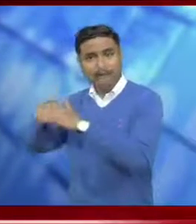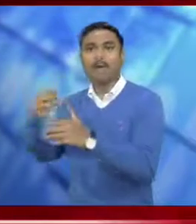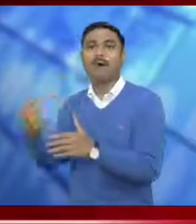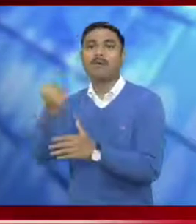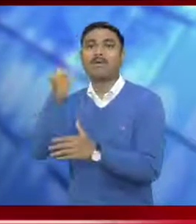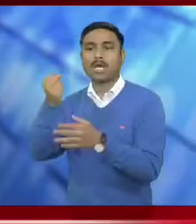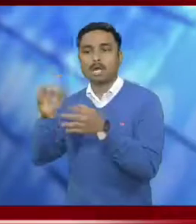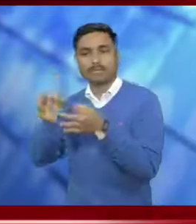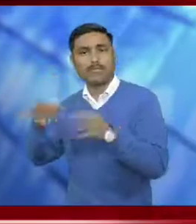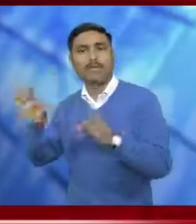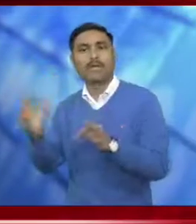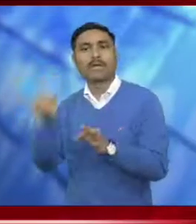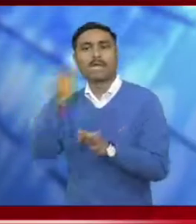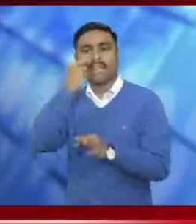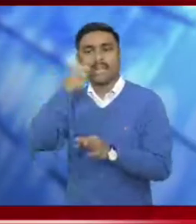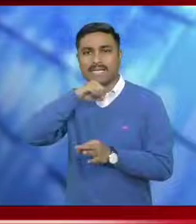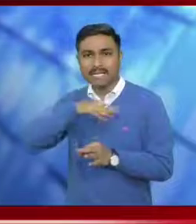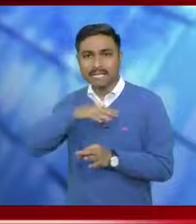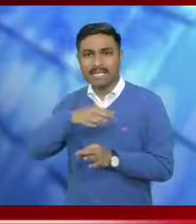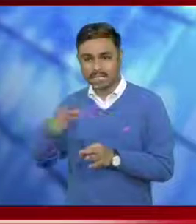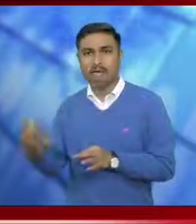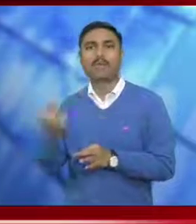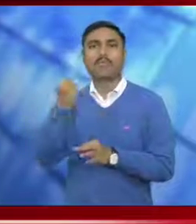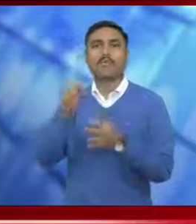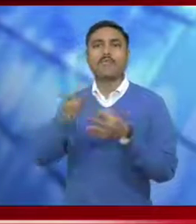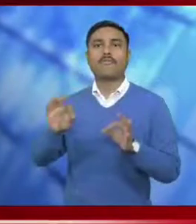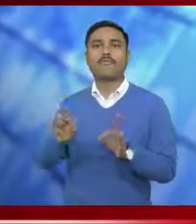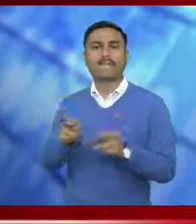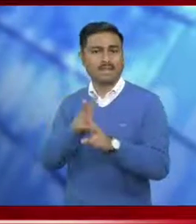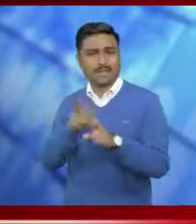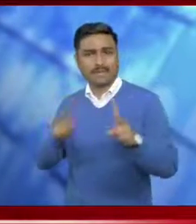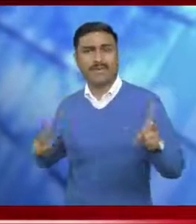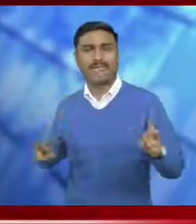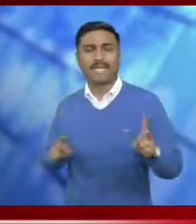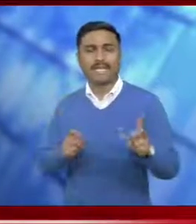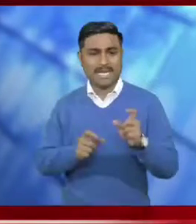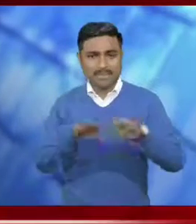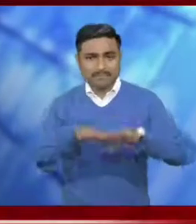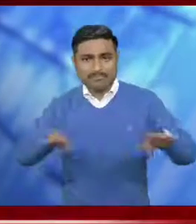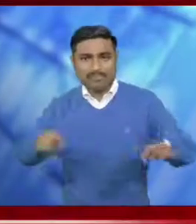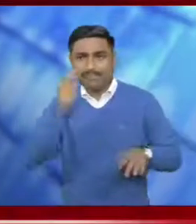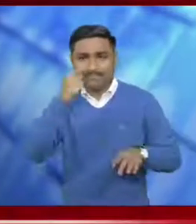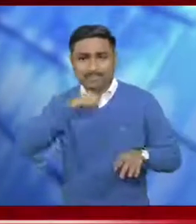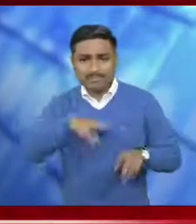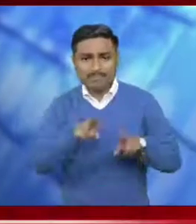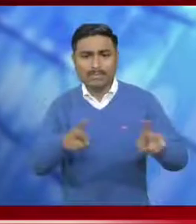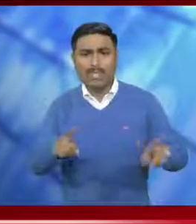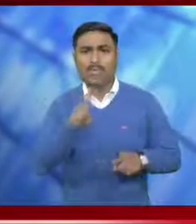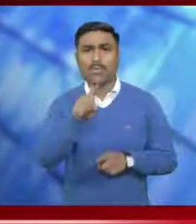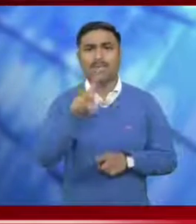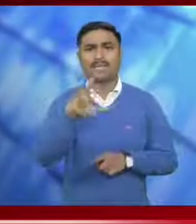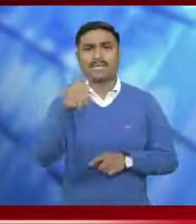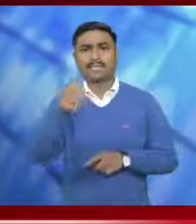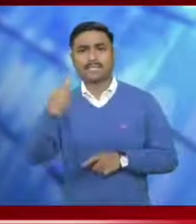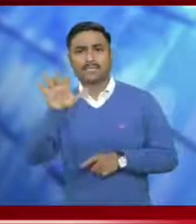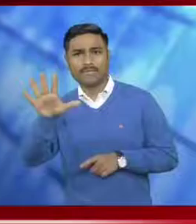sanitary paths. Also, incinerator will also be installed at the school to dispose paths. The